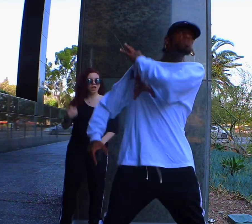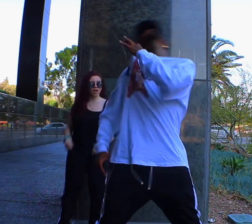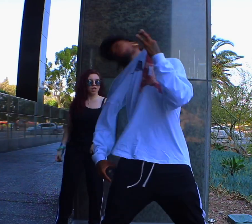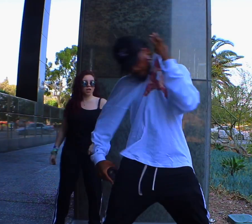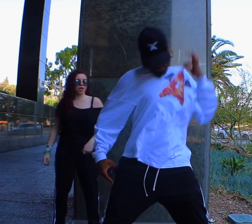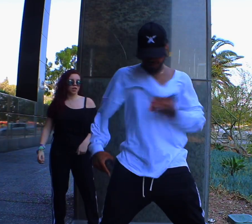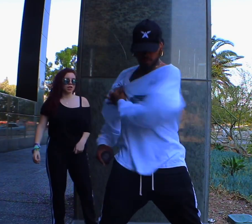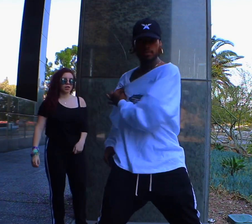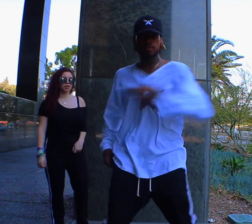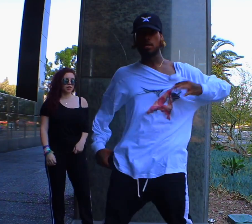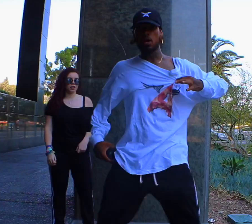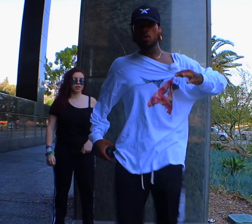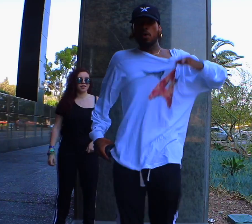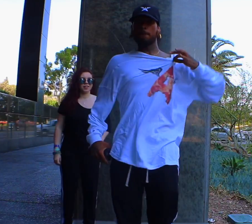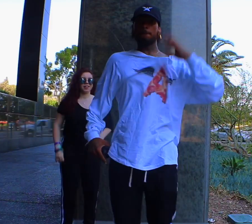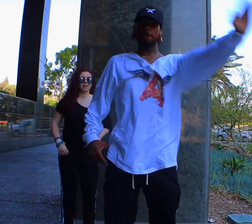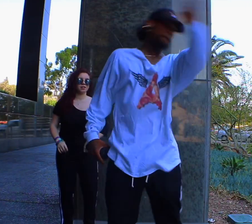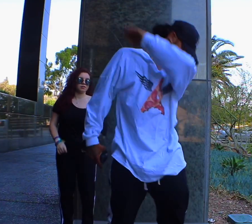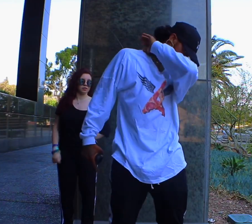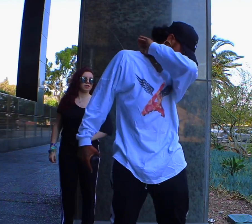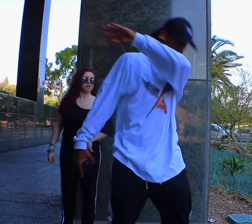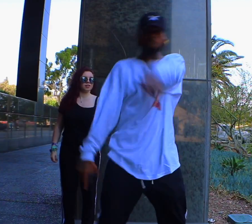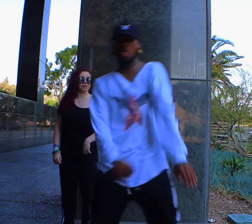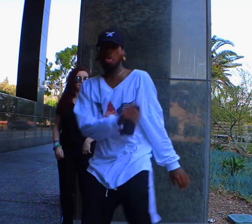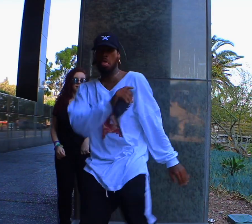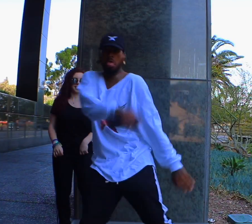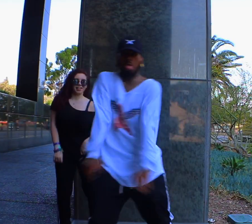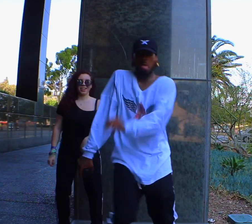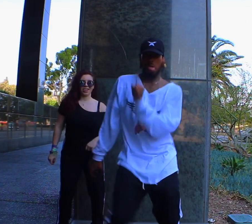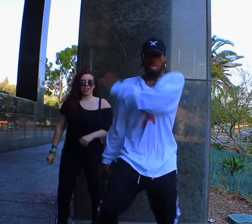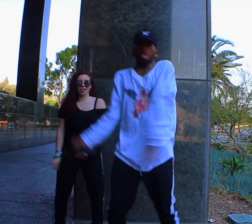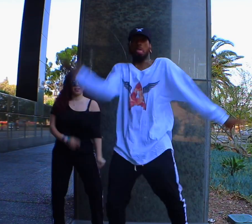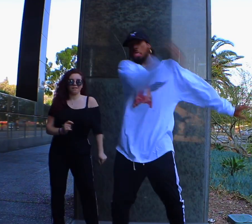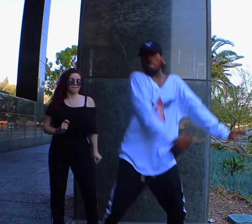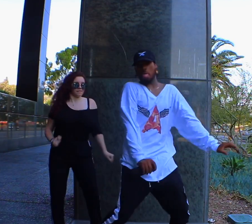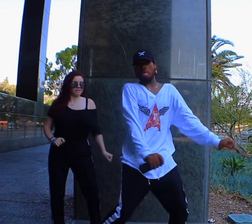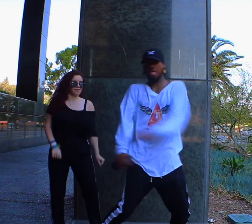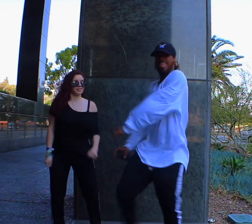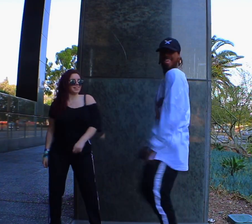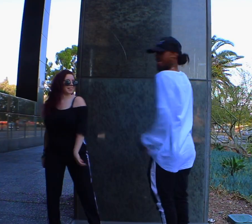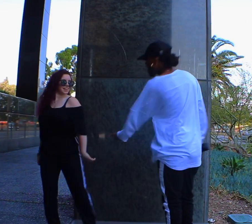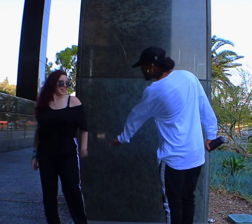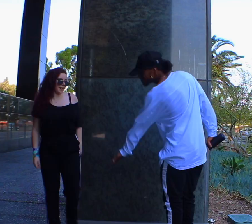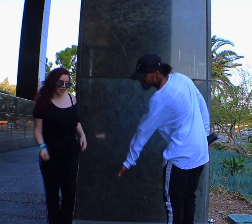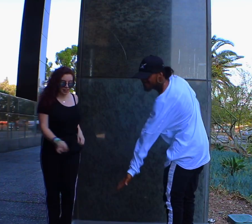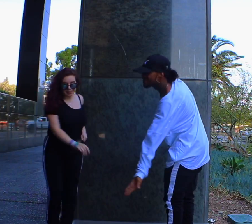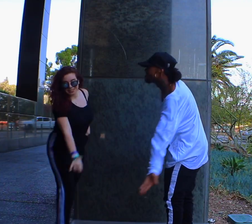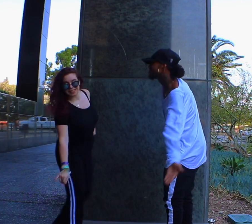Hold up, cause I gotta hop in my whip I'm in the Bentley, ayy, you can come see me, ayy Let's go to Sydney, ayy, or we can go to Disney, ayy